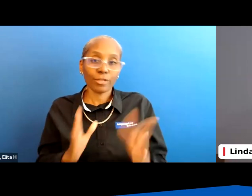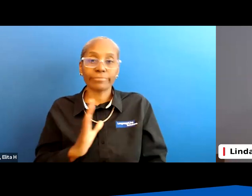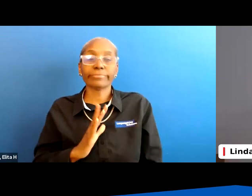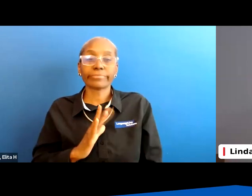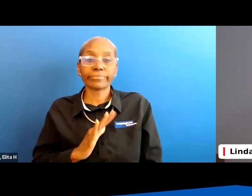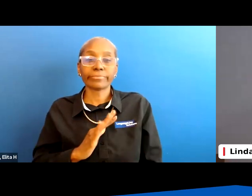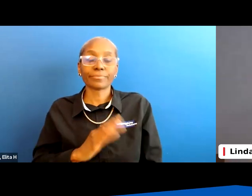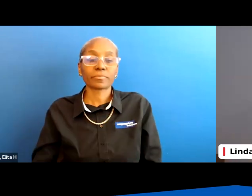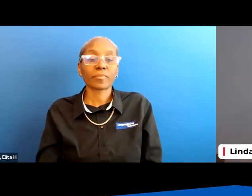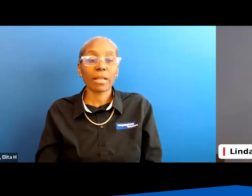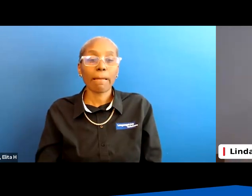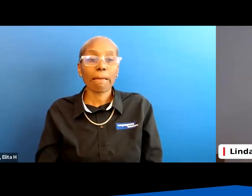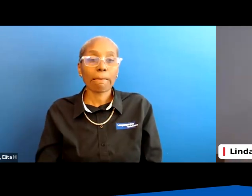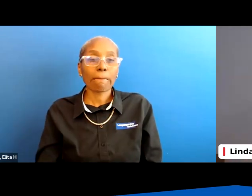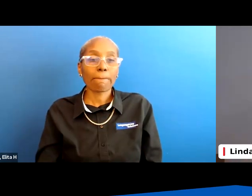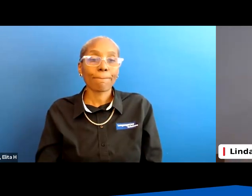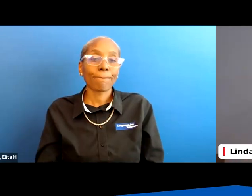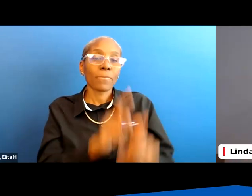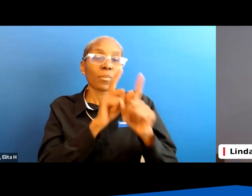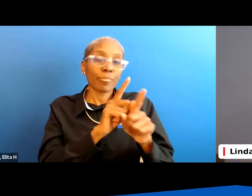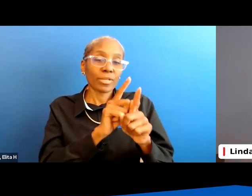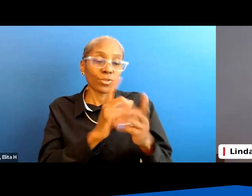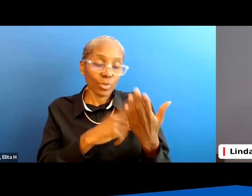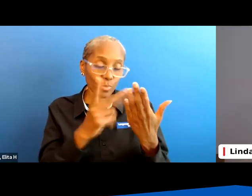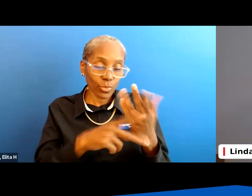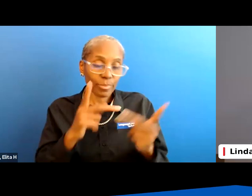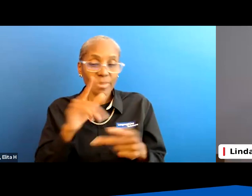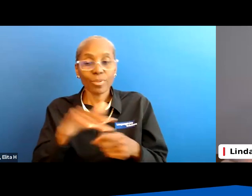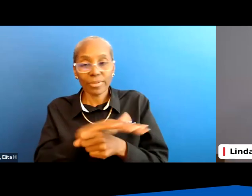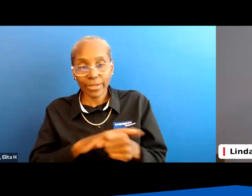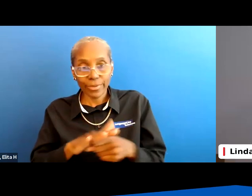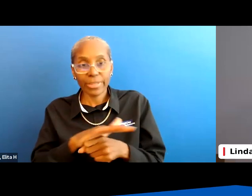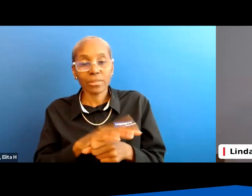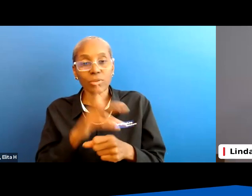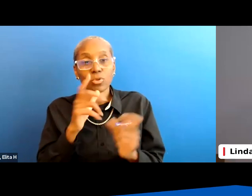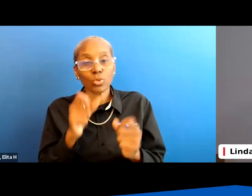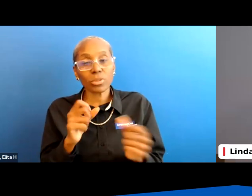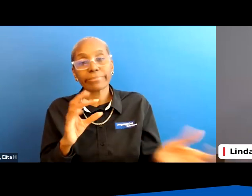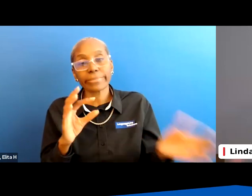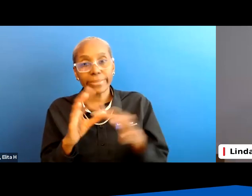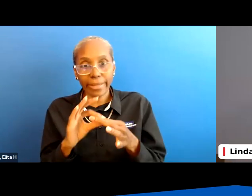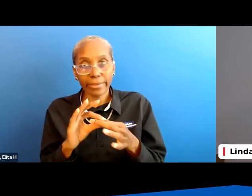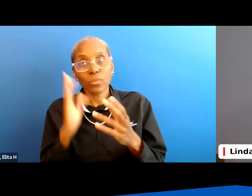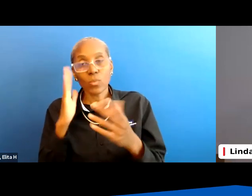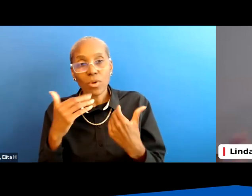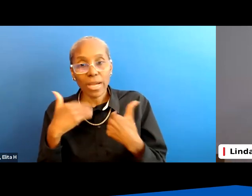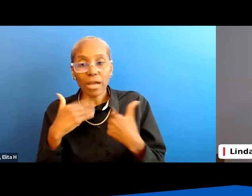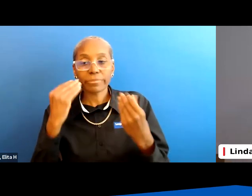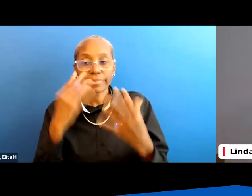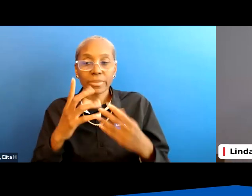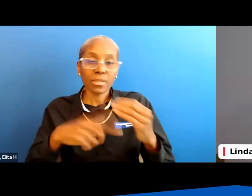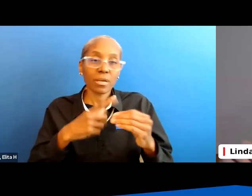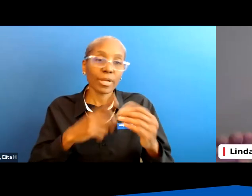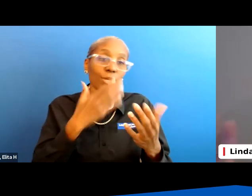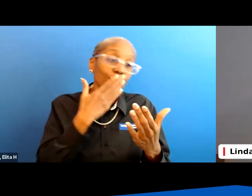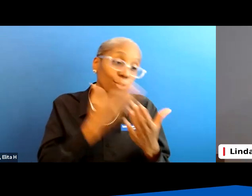but look up the mentoring program because they will have people in your area that you can connect with and they'll have information about here's a